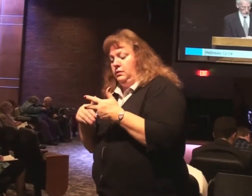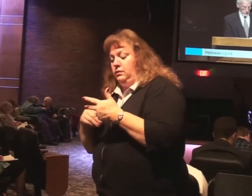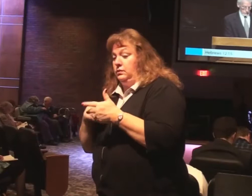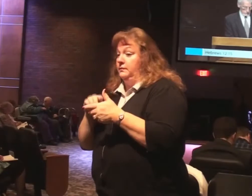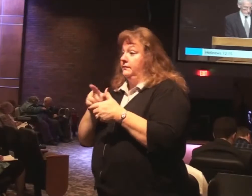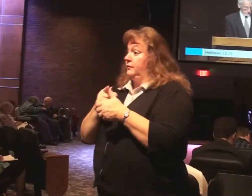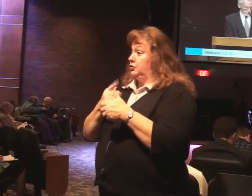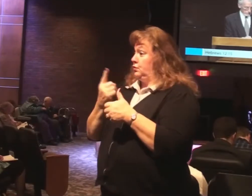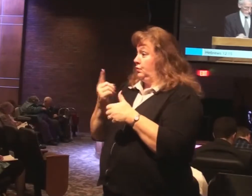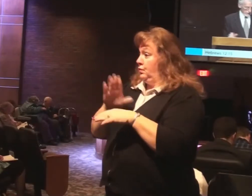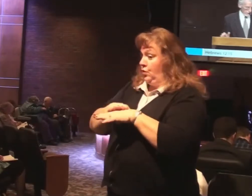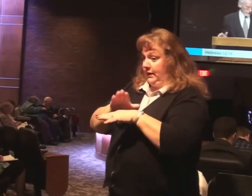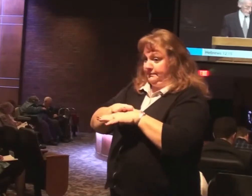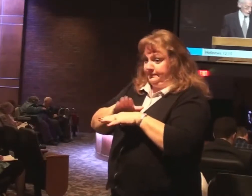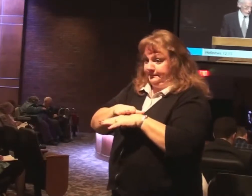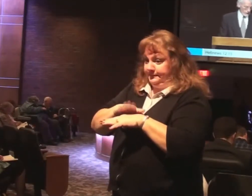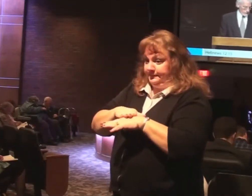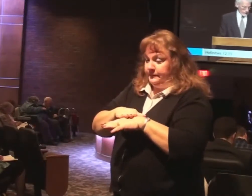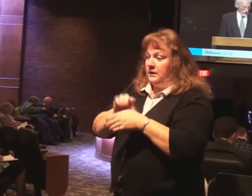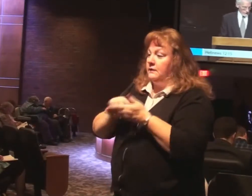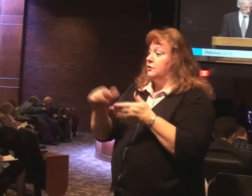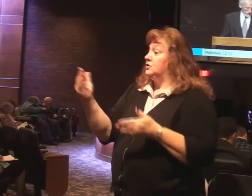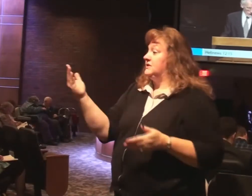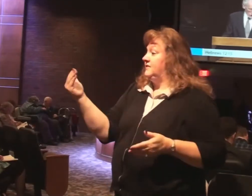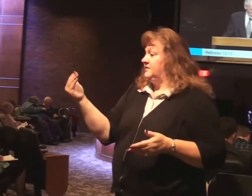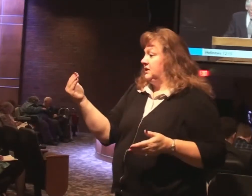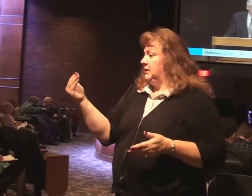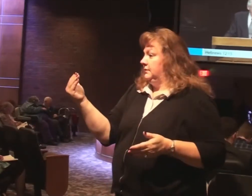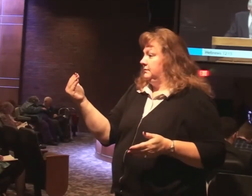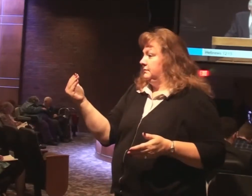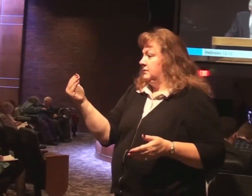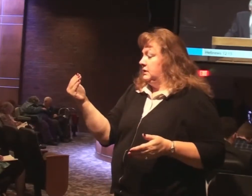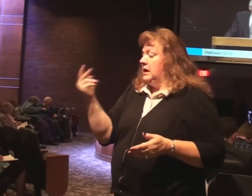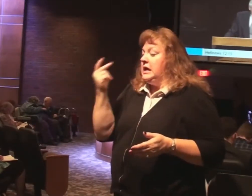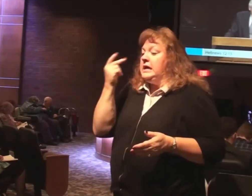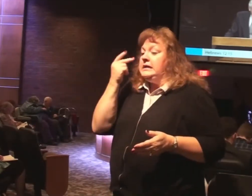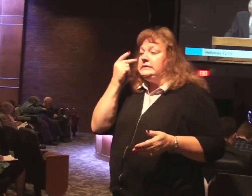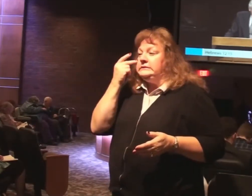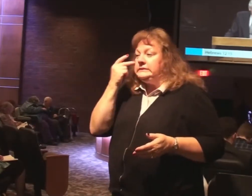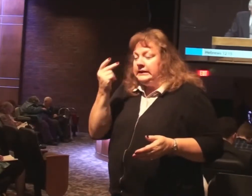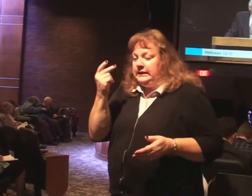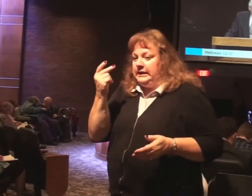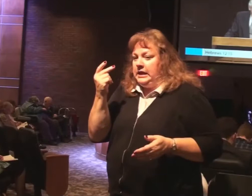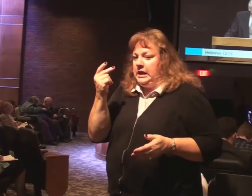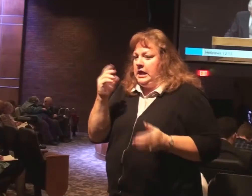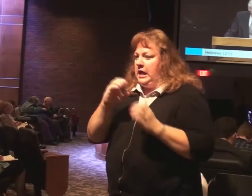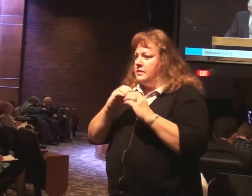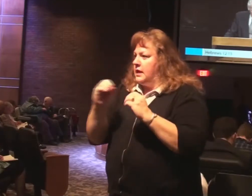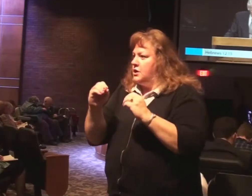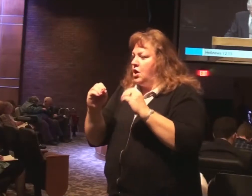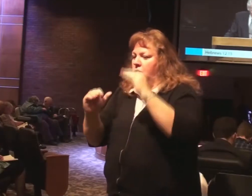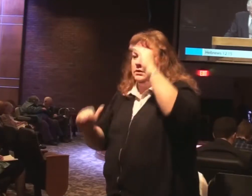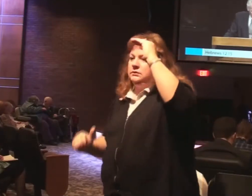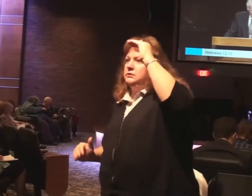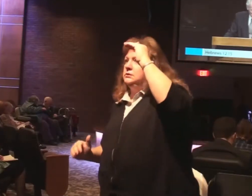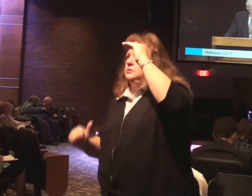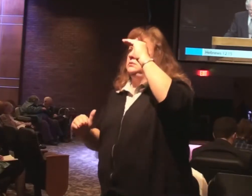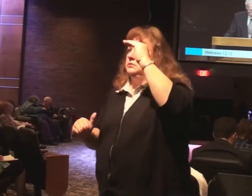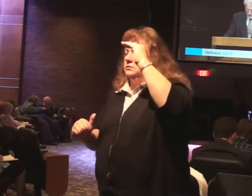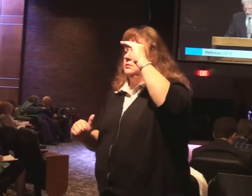First, in verse 15. See to it that no one comes short of the grace of